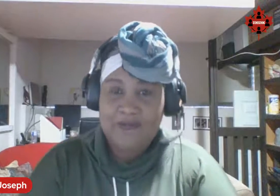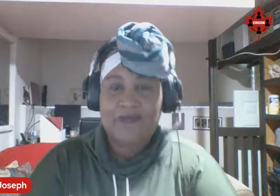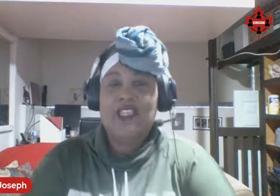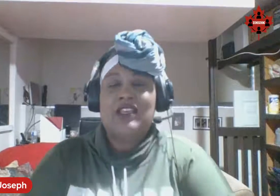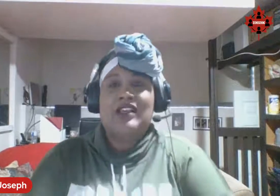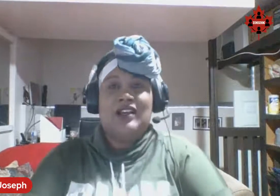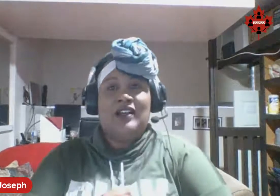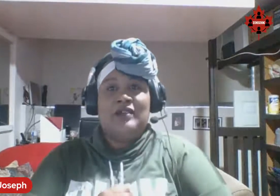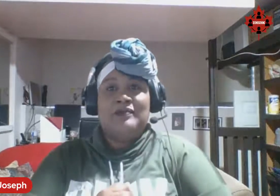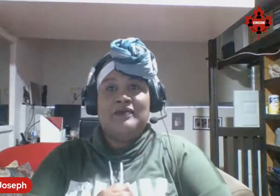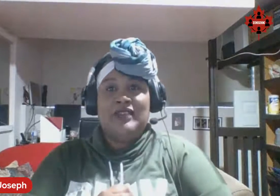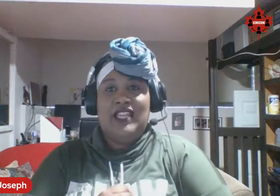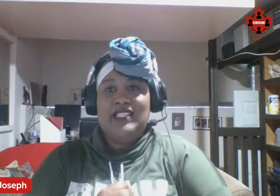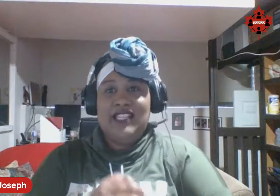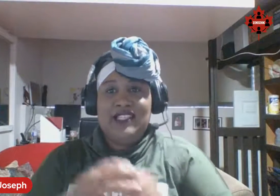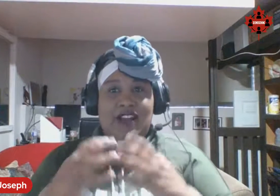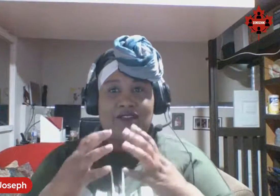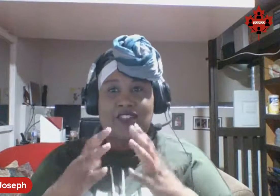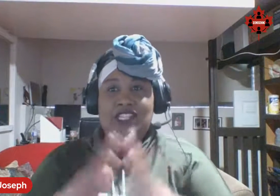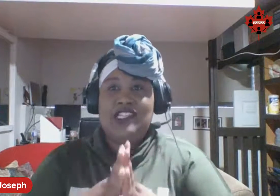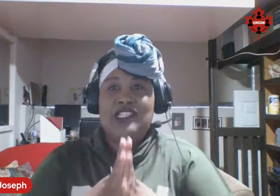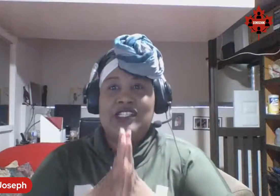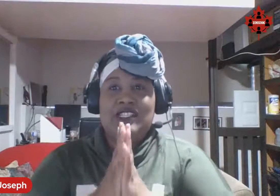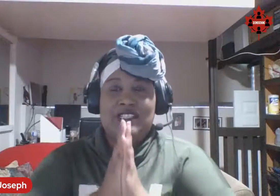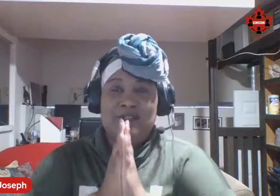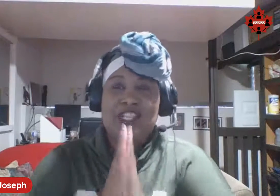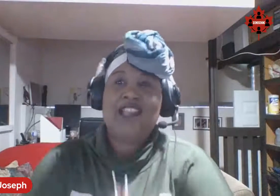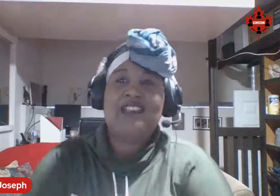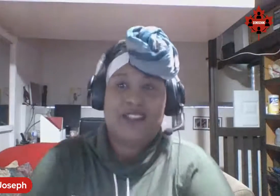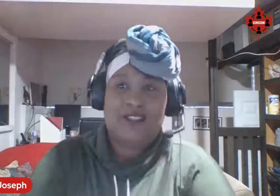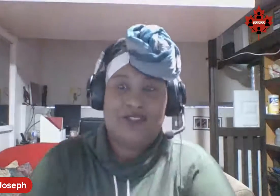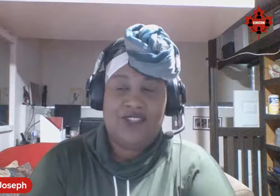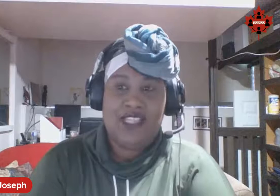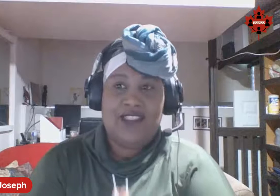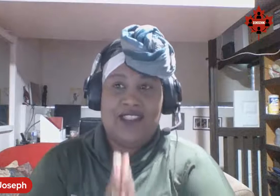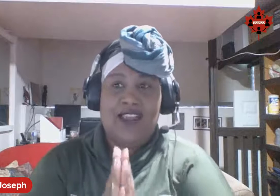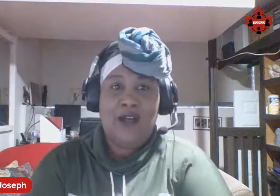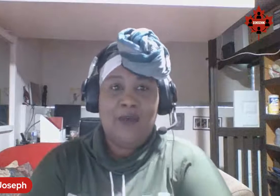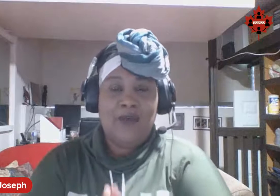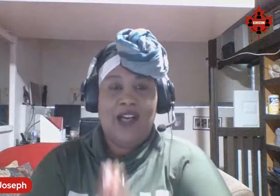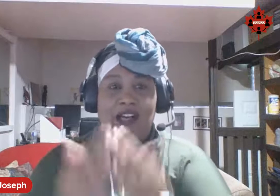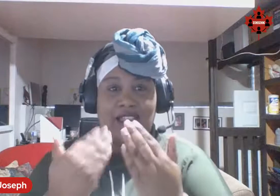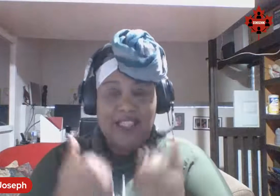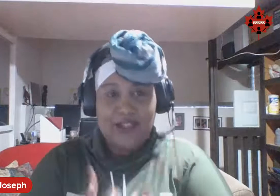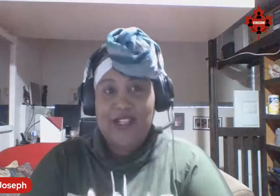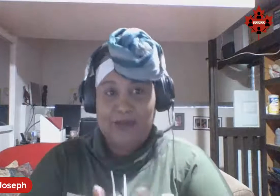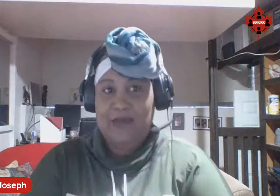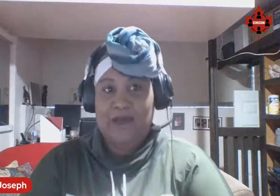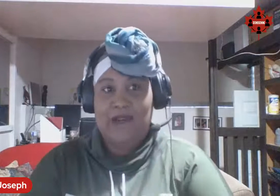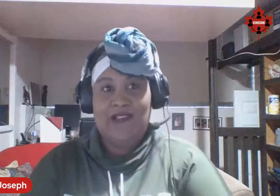and tonight's conversation and the objective is to help hearing people,